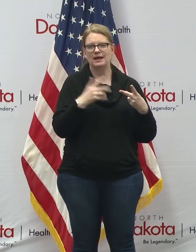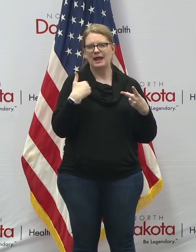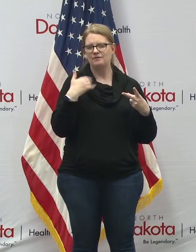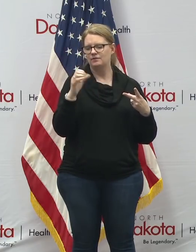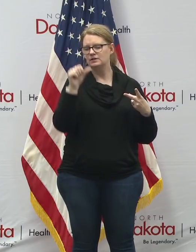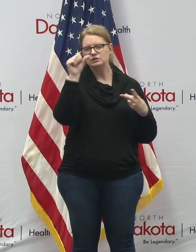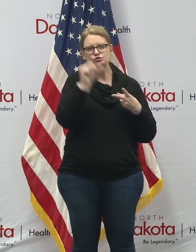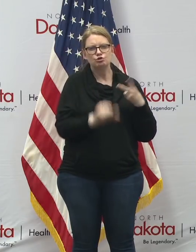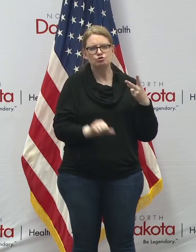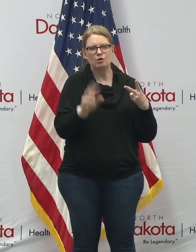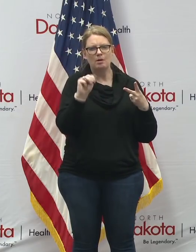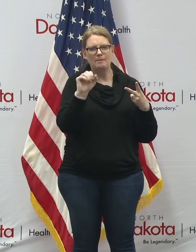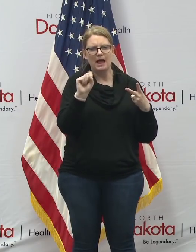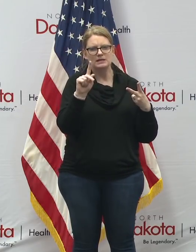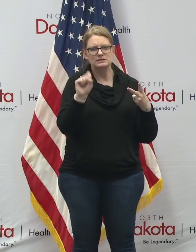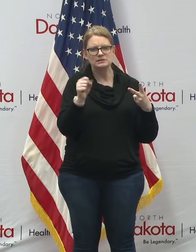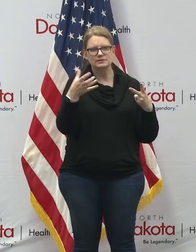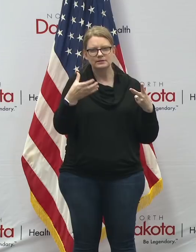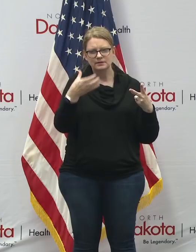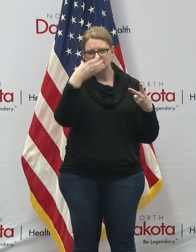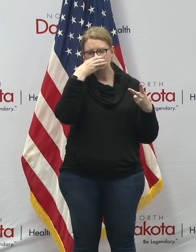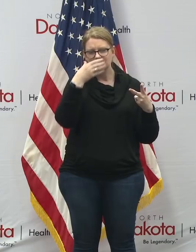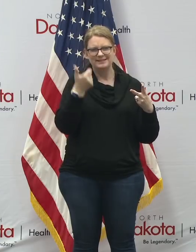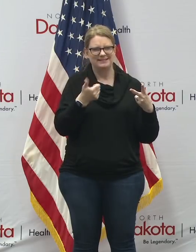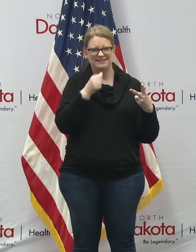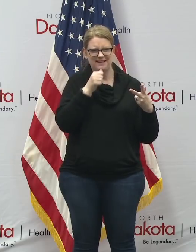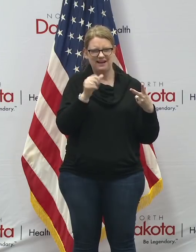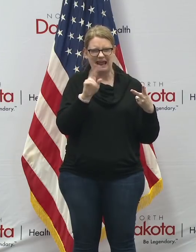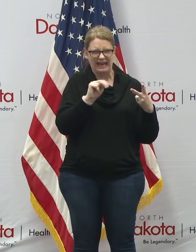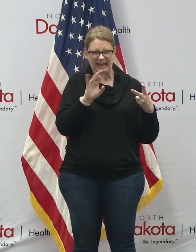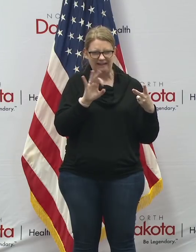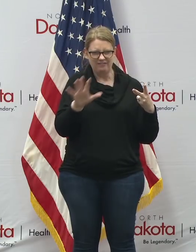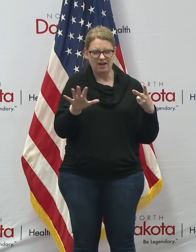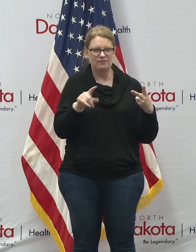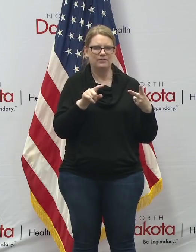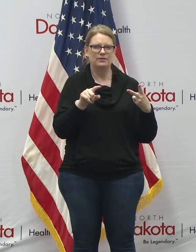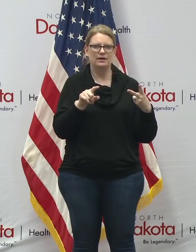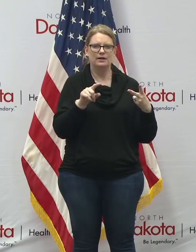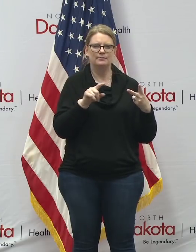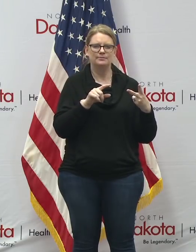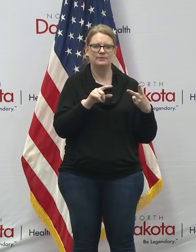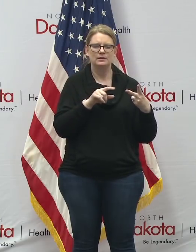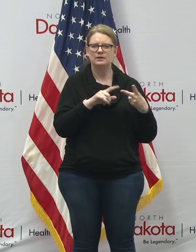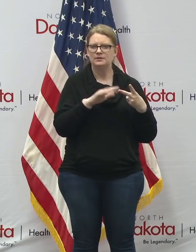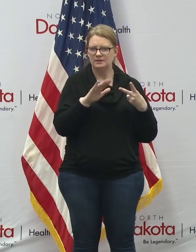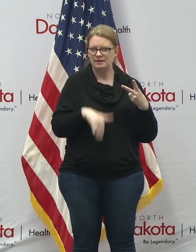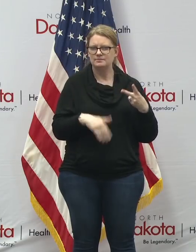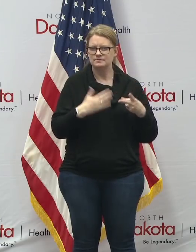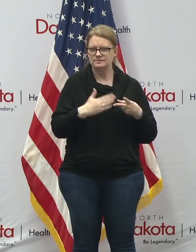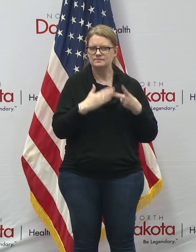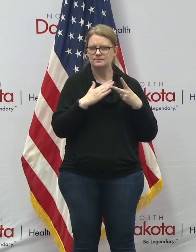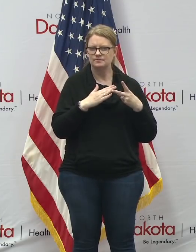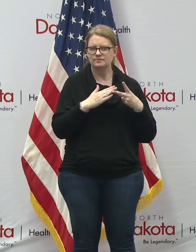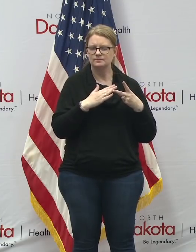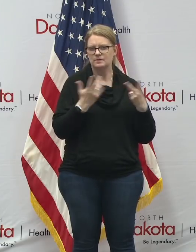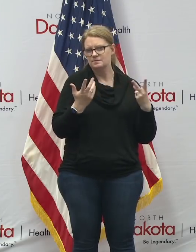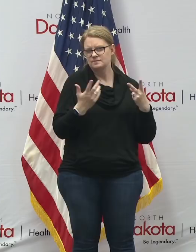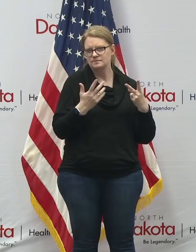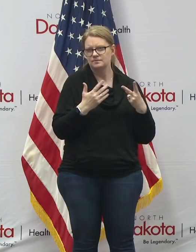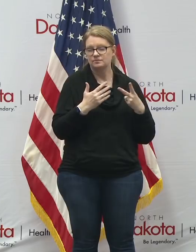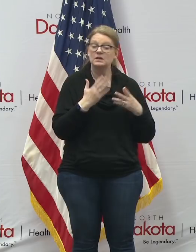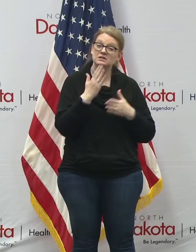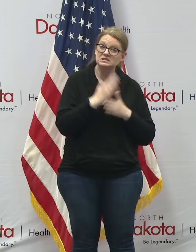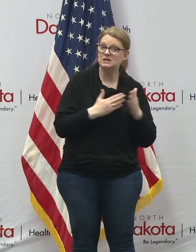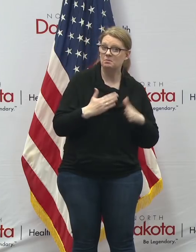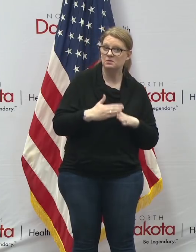surgical masks which are not uh n95 masks they've got a little less protection uh provide they provide some